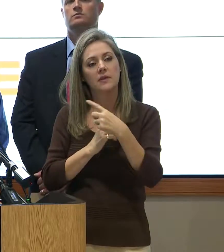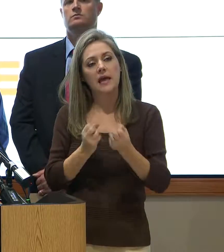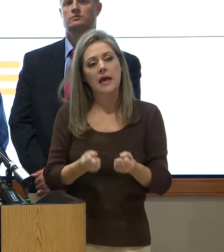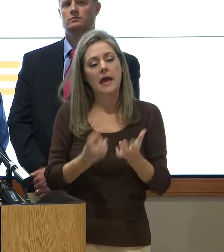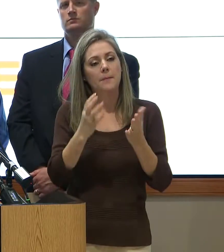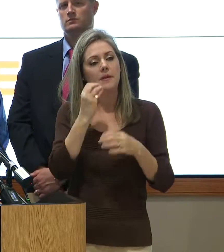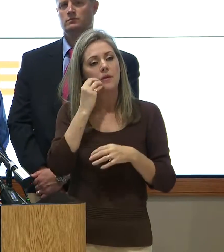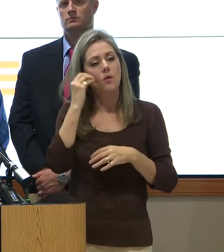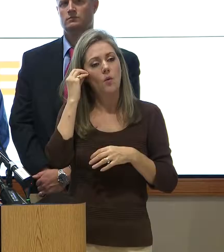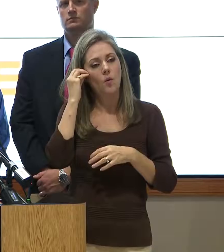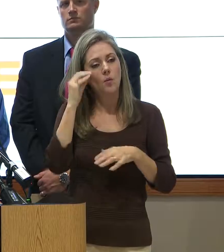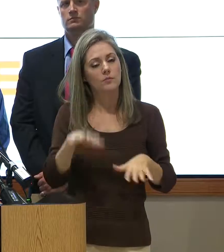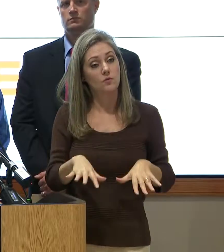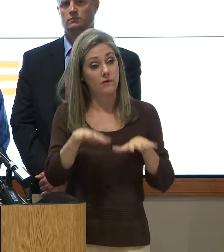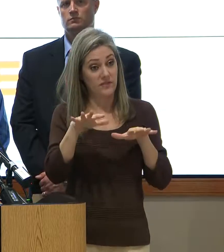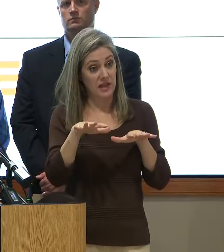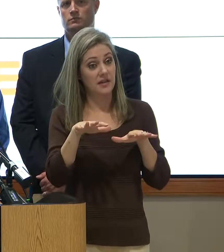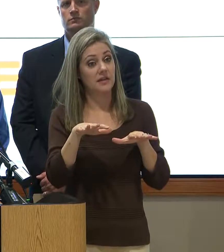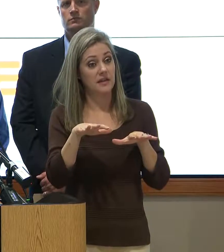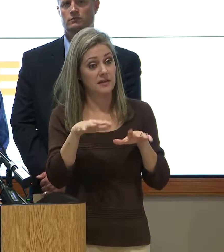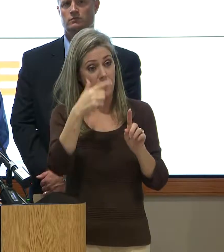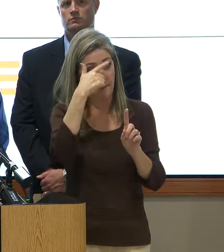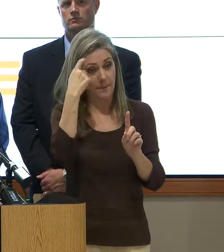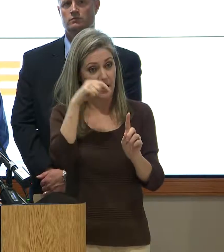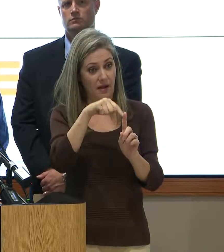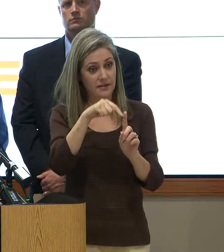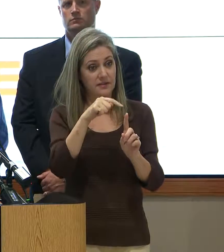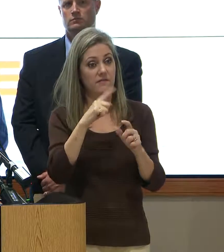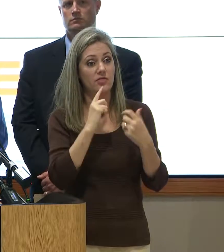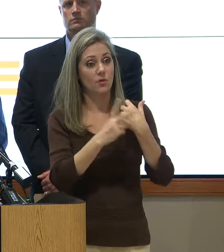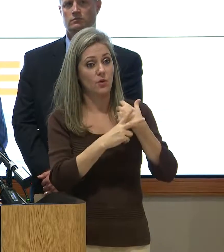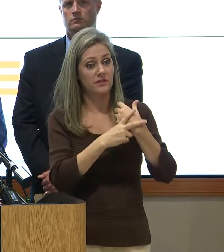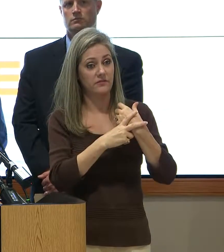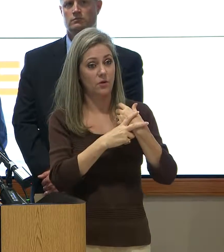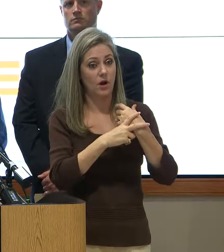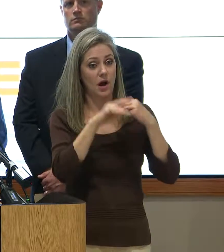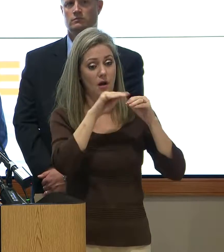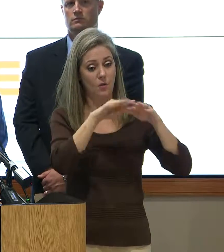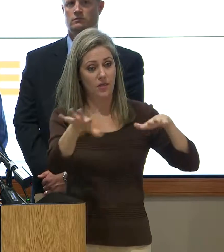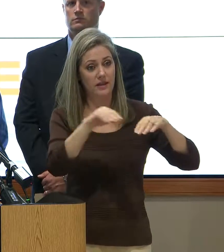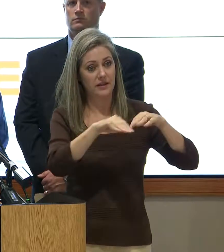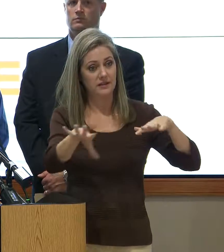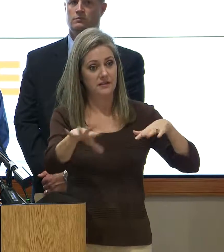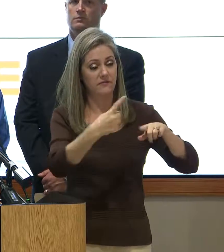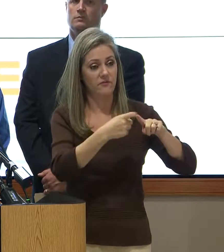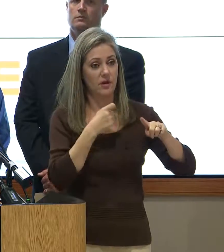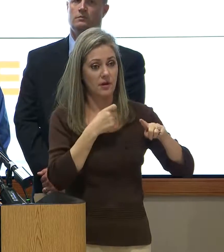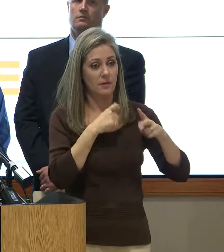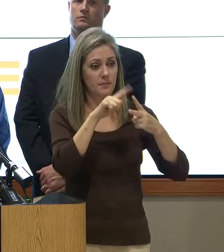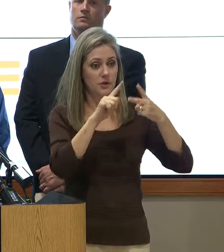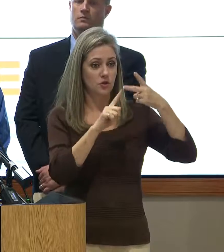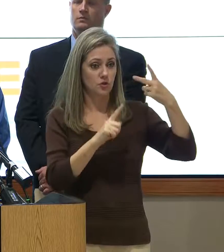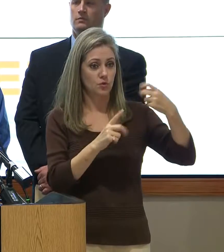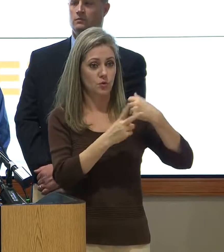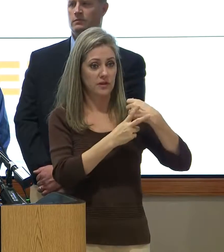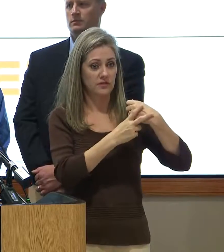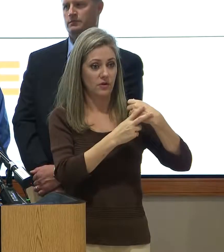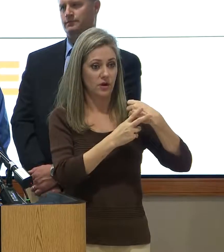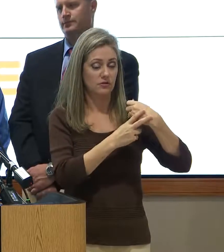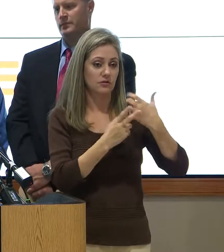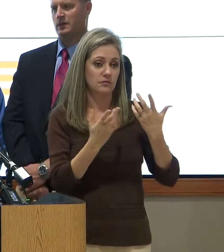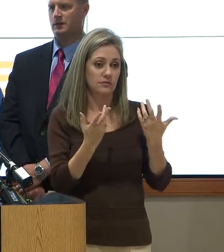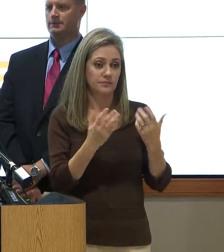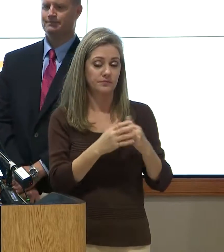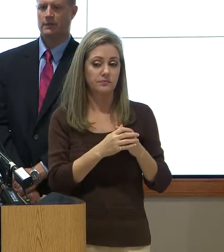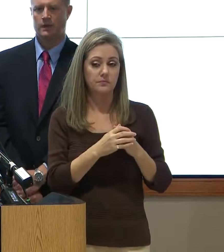flooded because of the reservoir release from the attics and the barker? How about